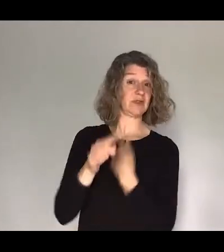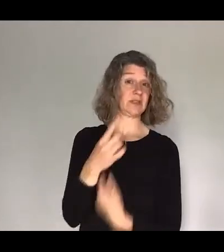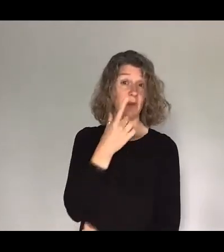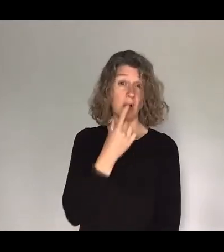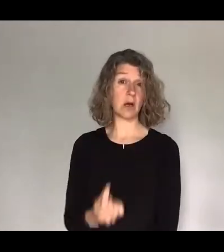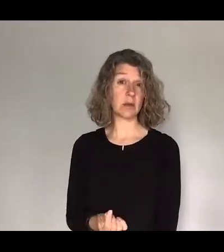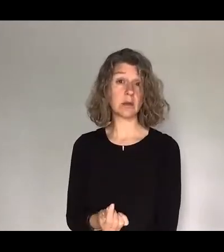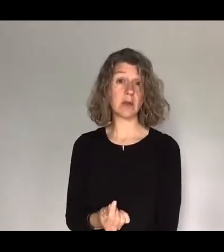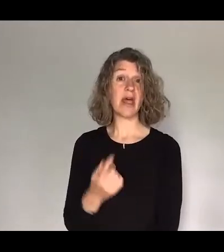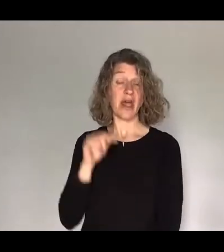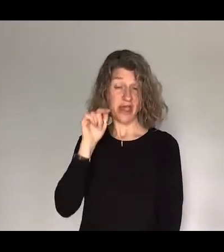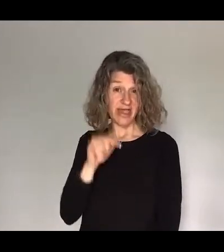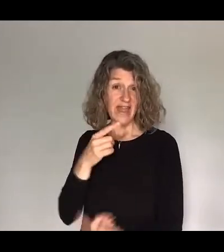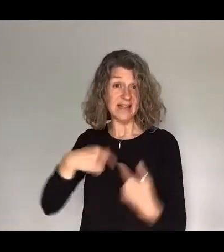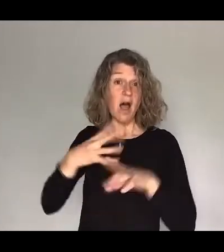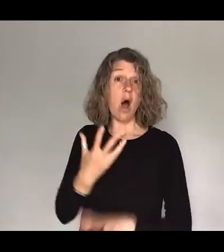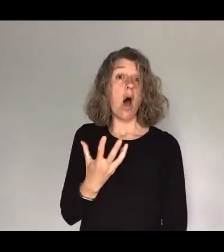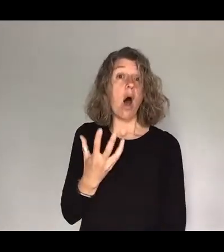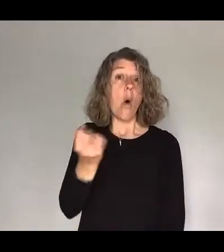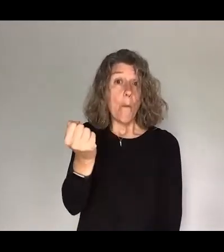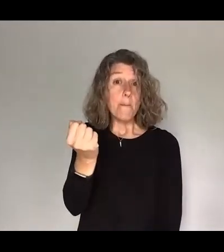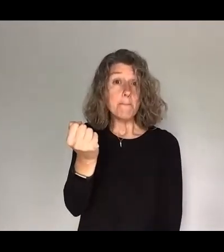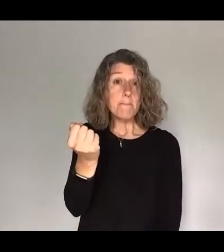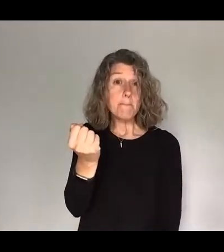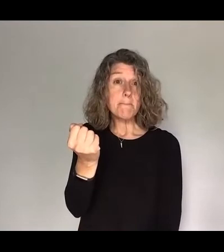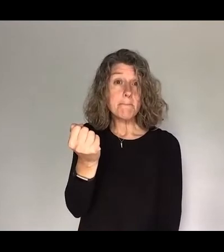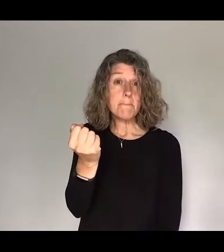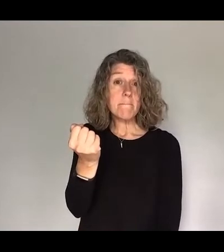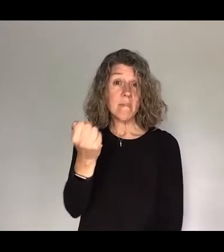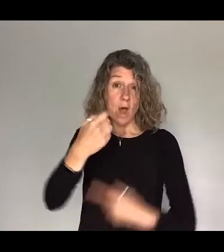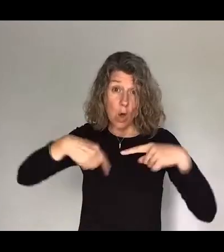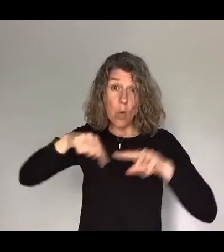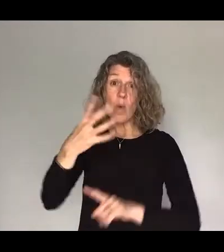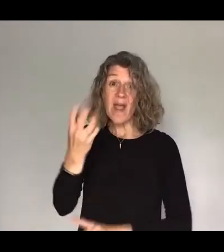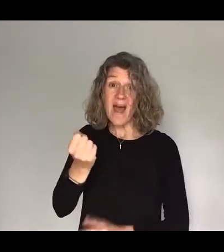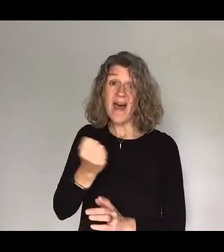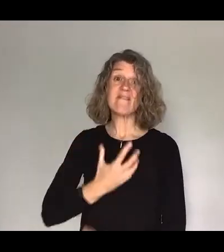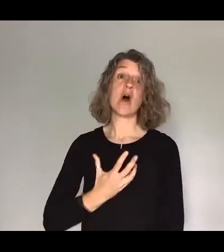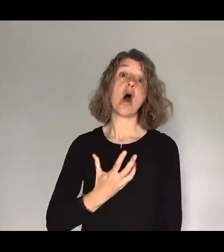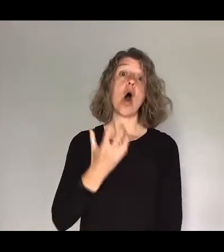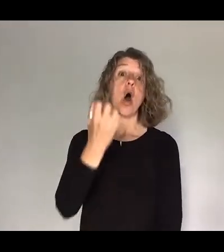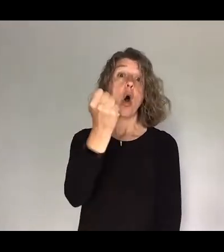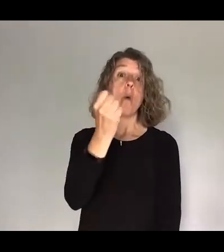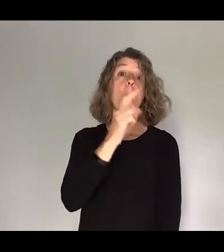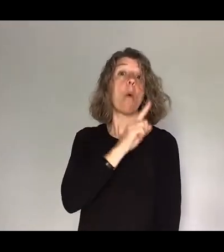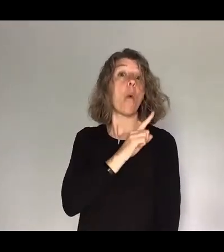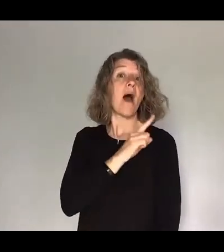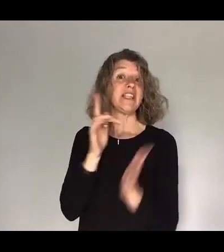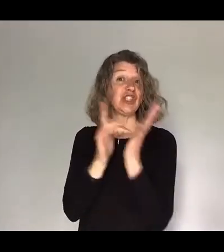we have and we have this hope because Jesus entered on our behalf he